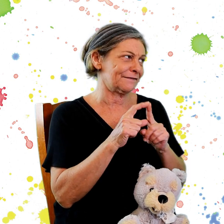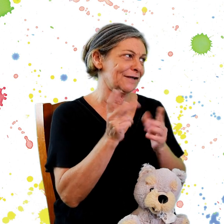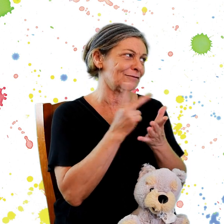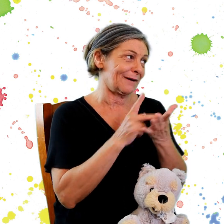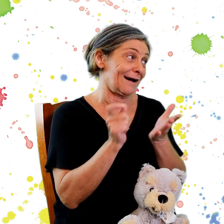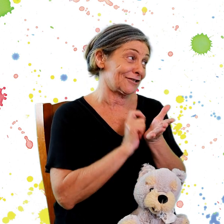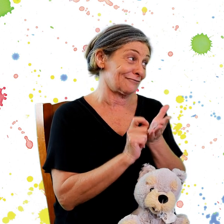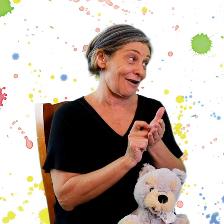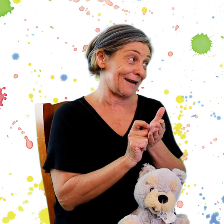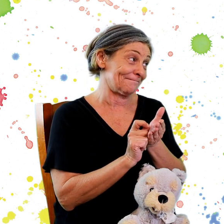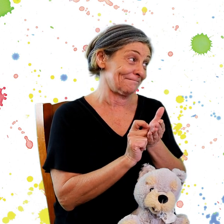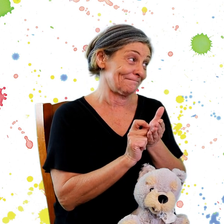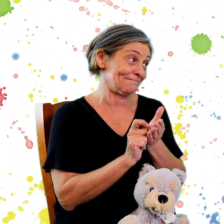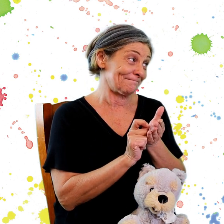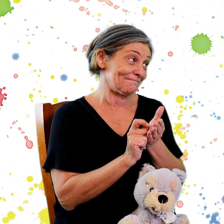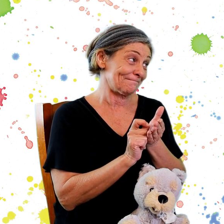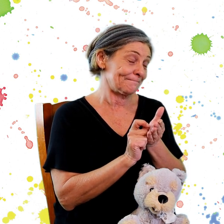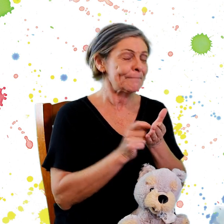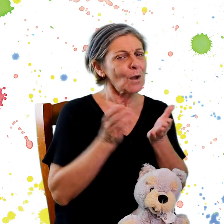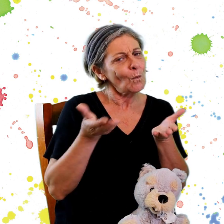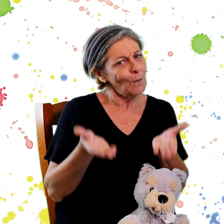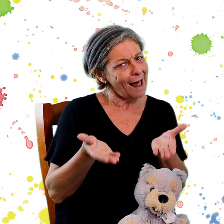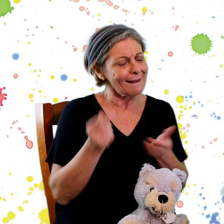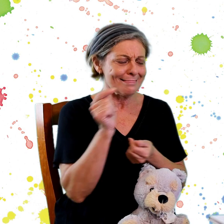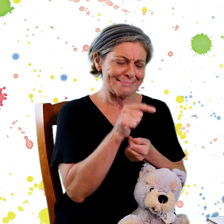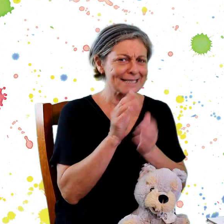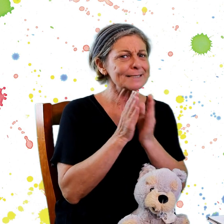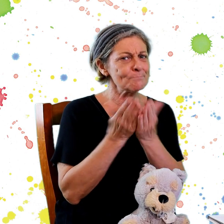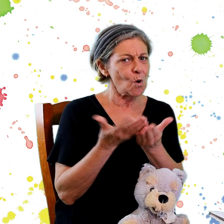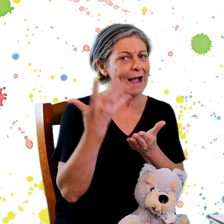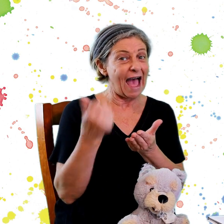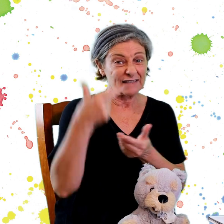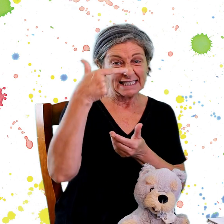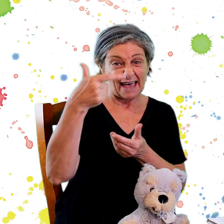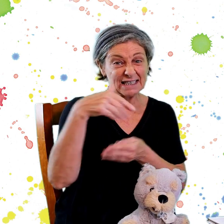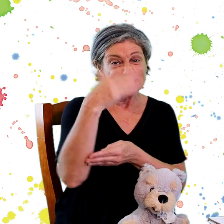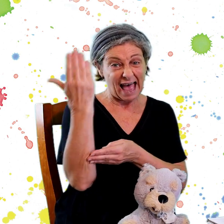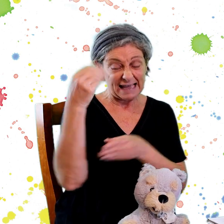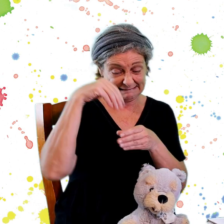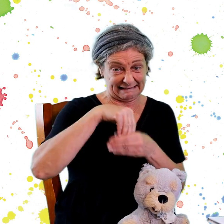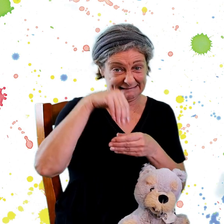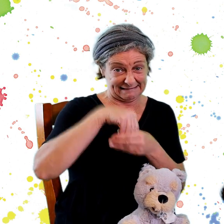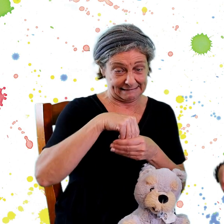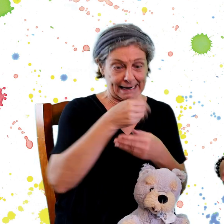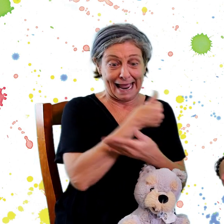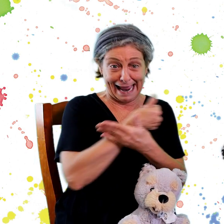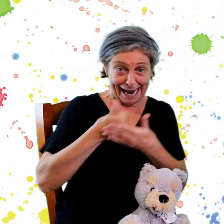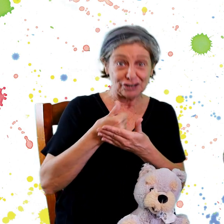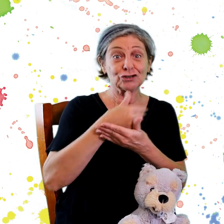difficult part to write? Well, this book has seven days in it. And each day, Ben and